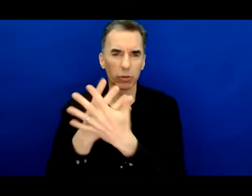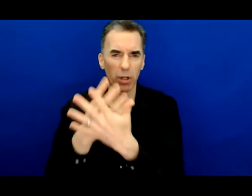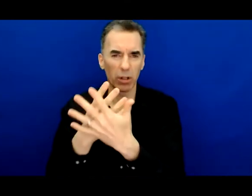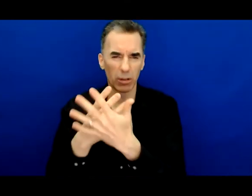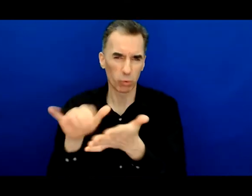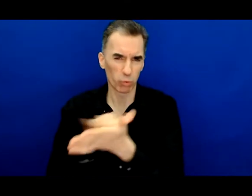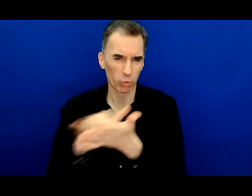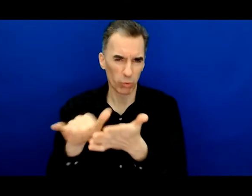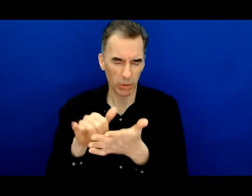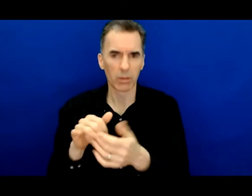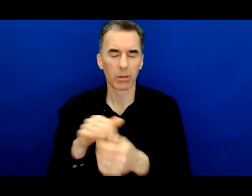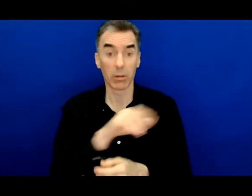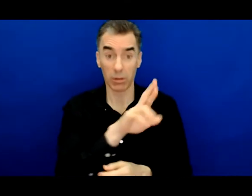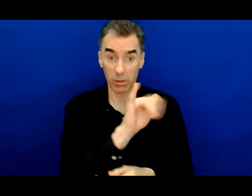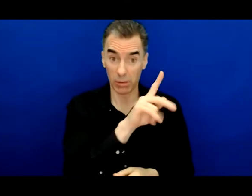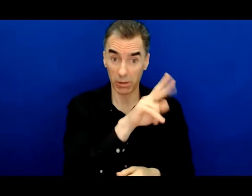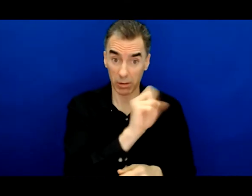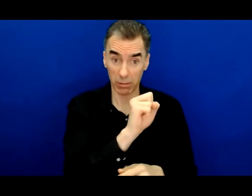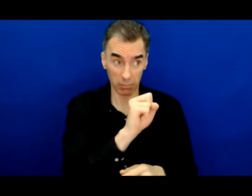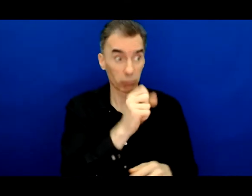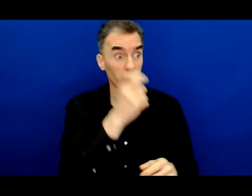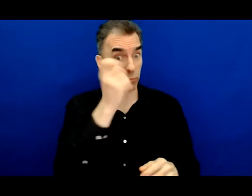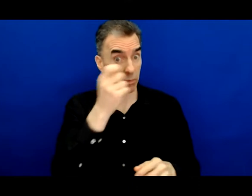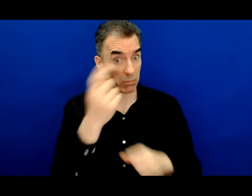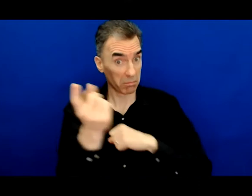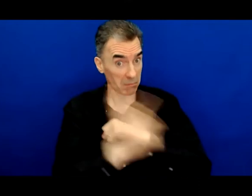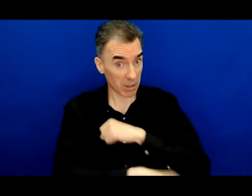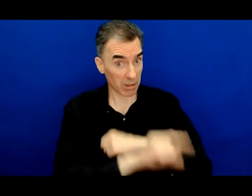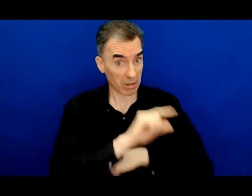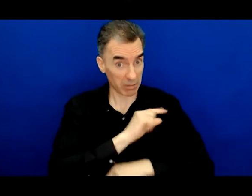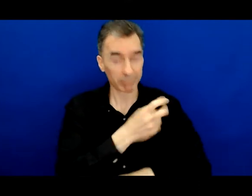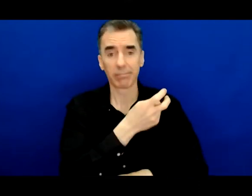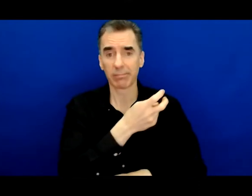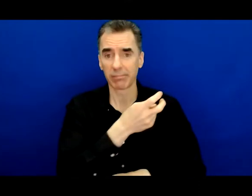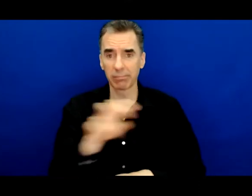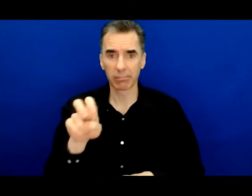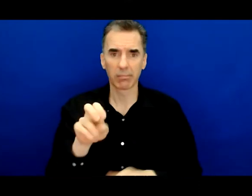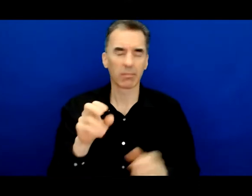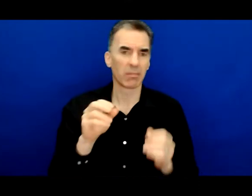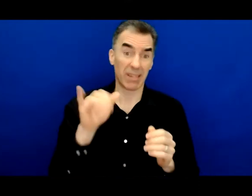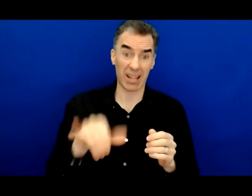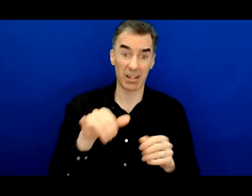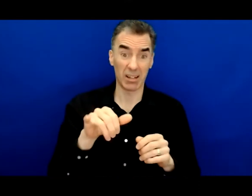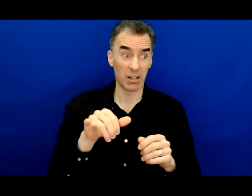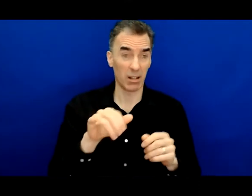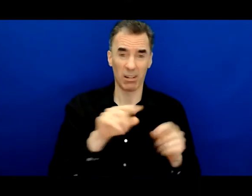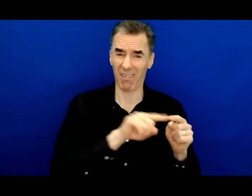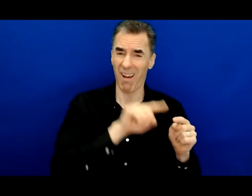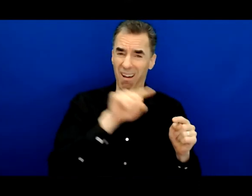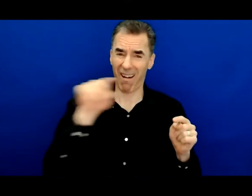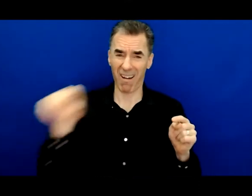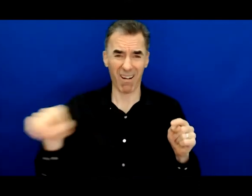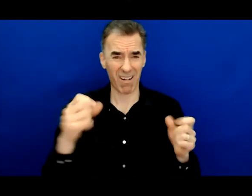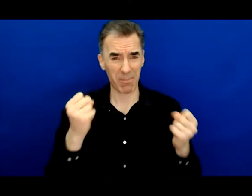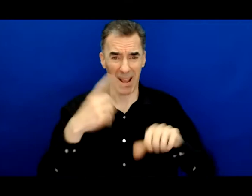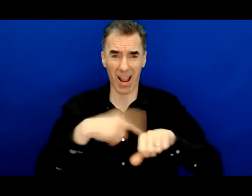So when you leave Rikers and you get sentenced, get sent to state prison, which is usually hours and hours away from New York City. And